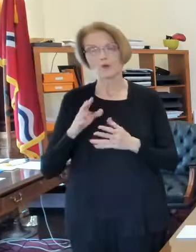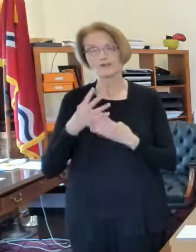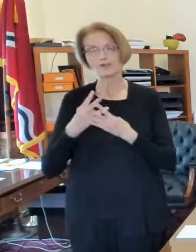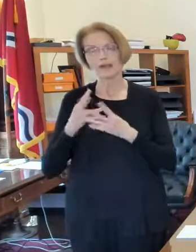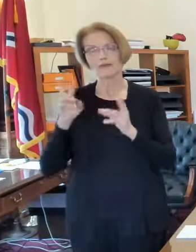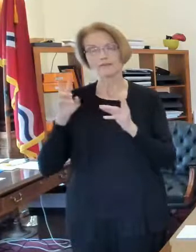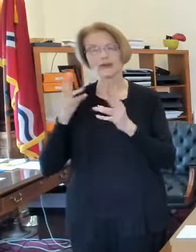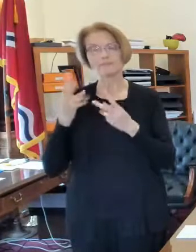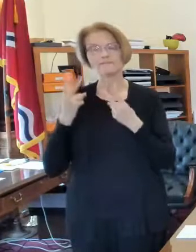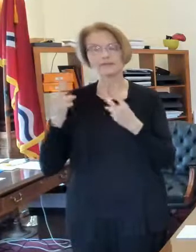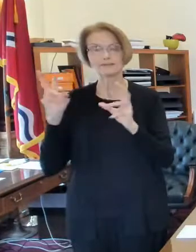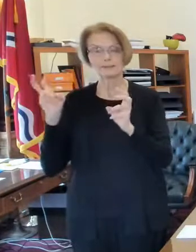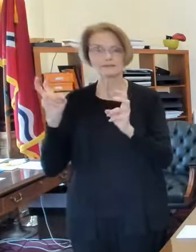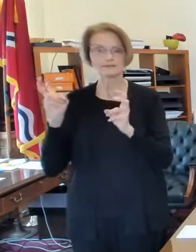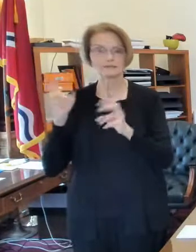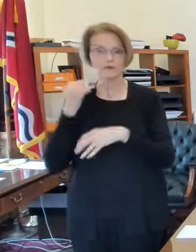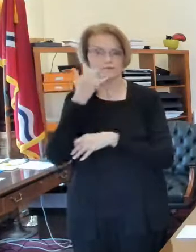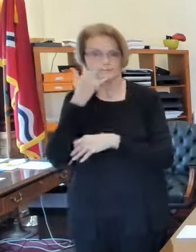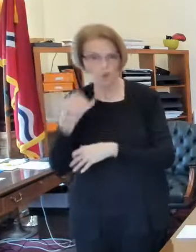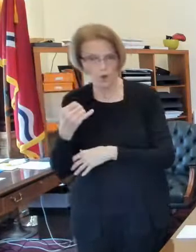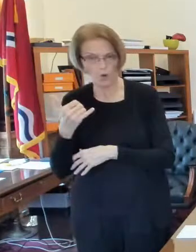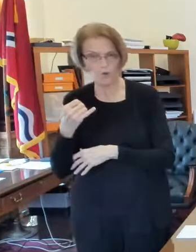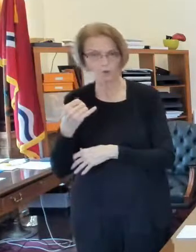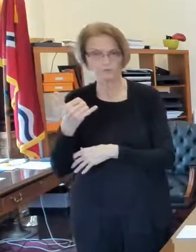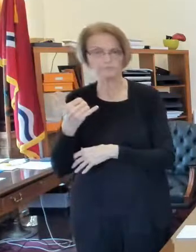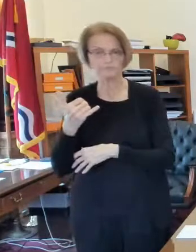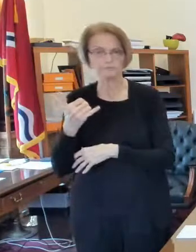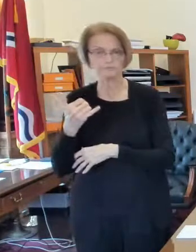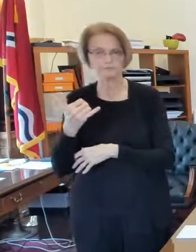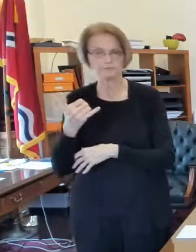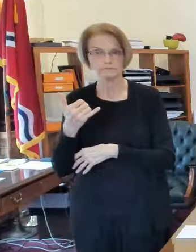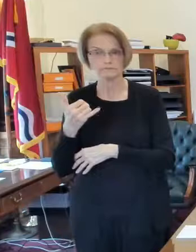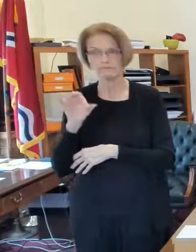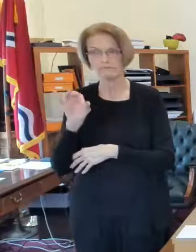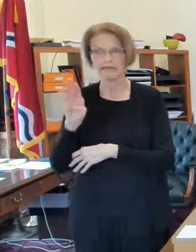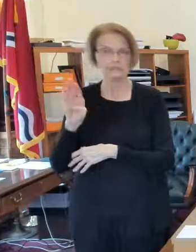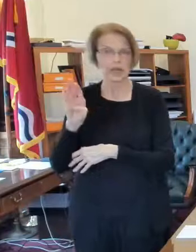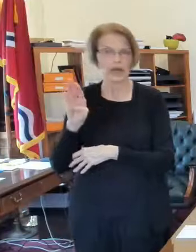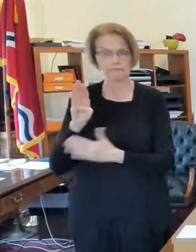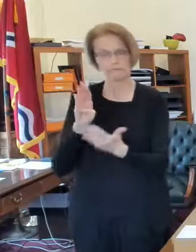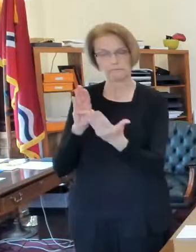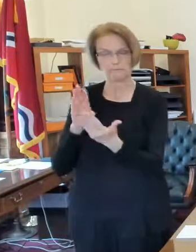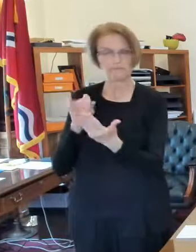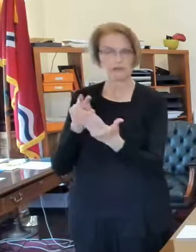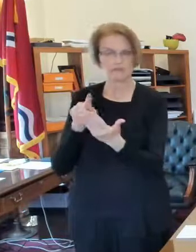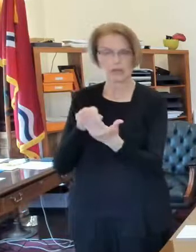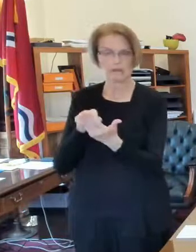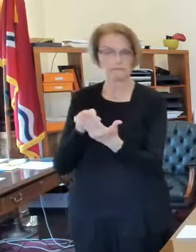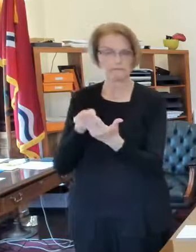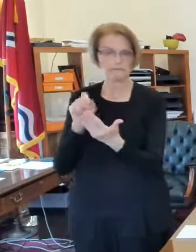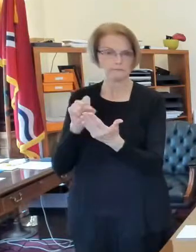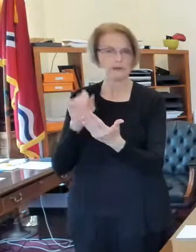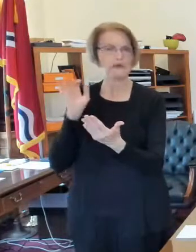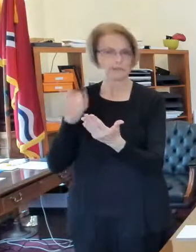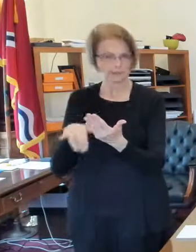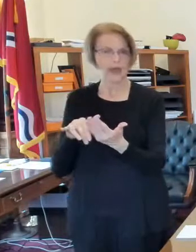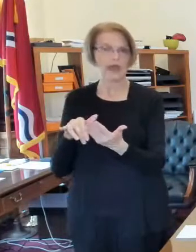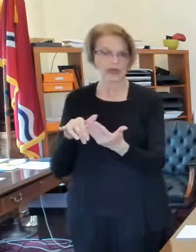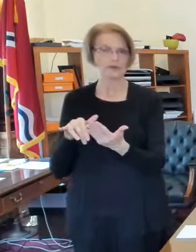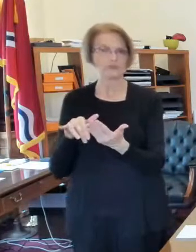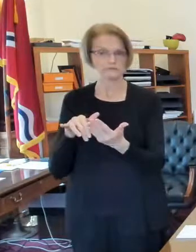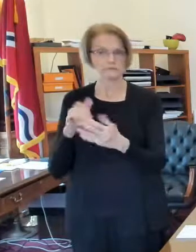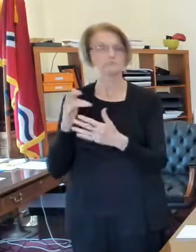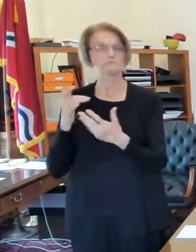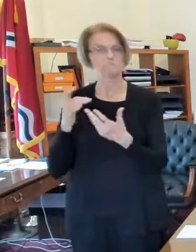via telephone and i think that's a it's a facetime like uh thing so yes that has that has been